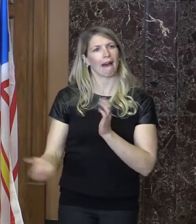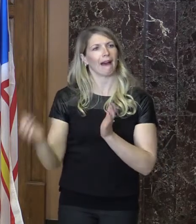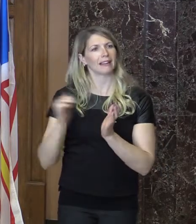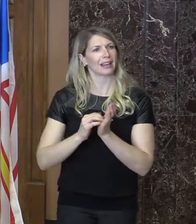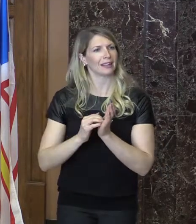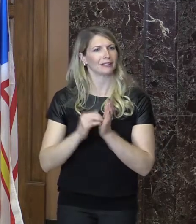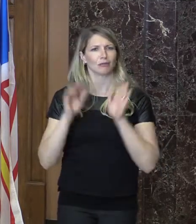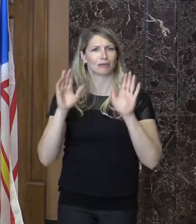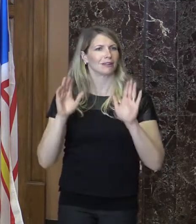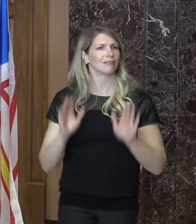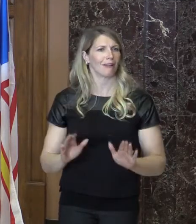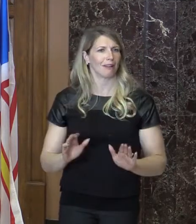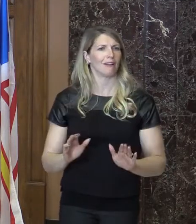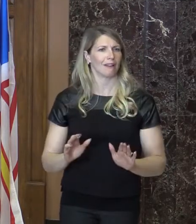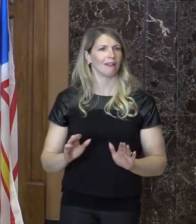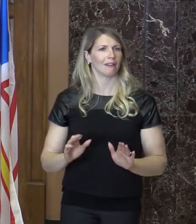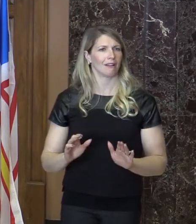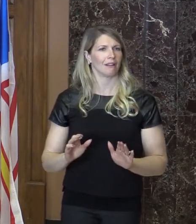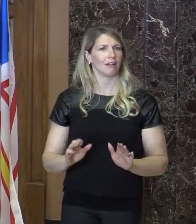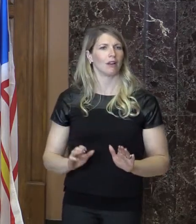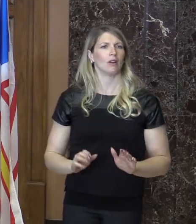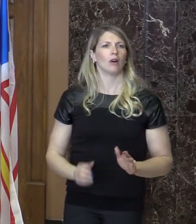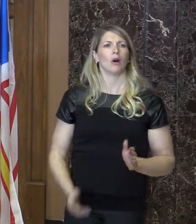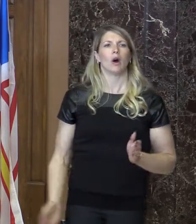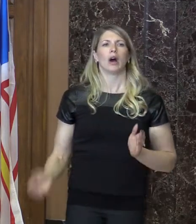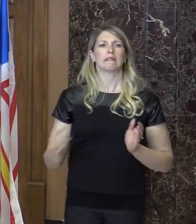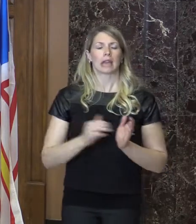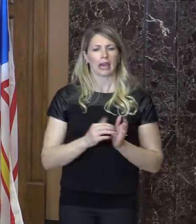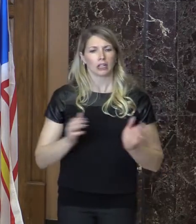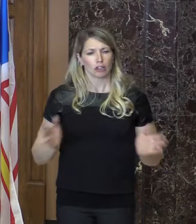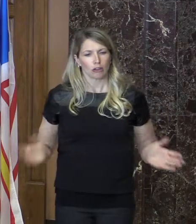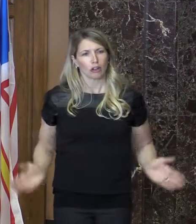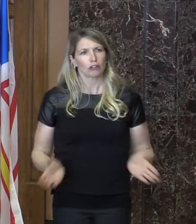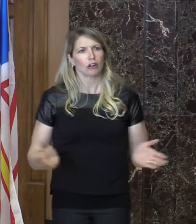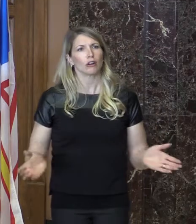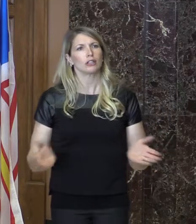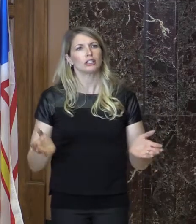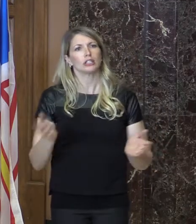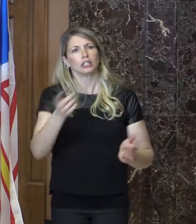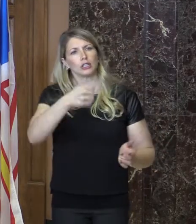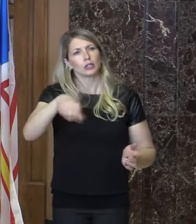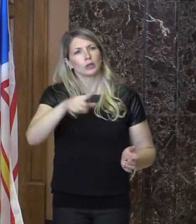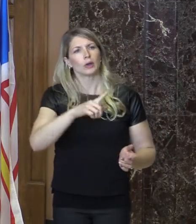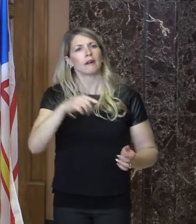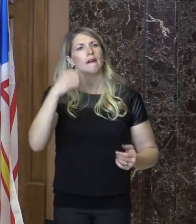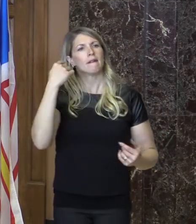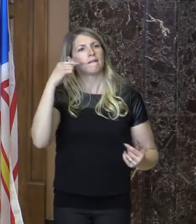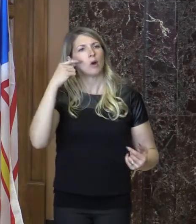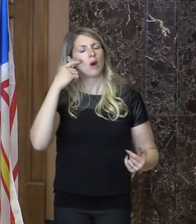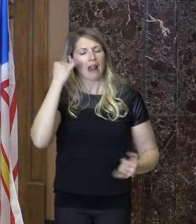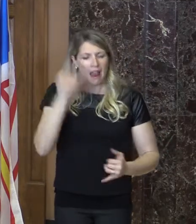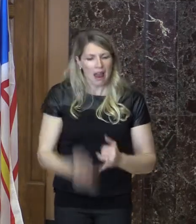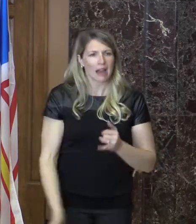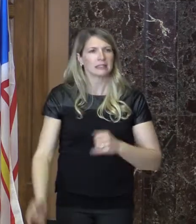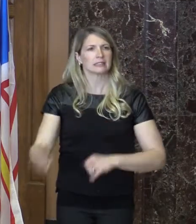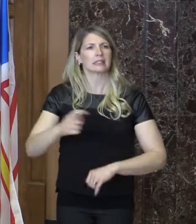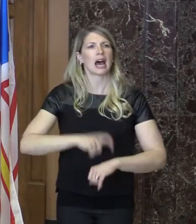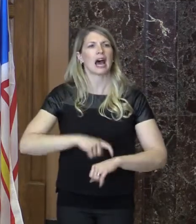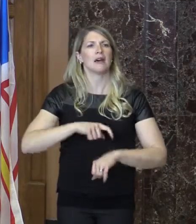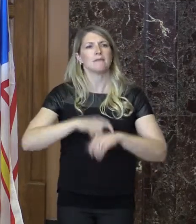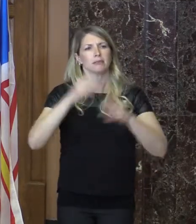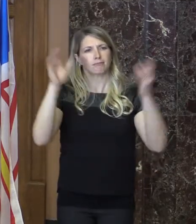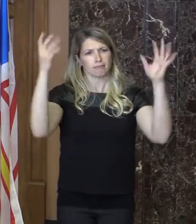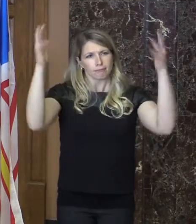So again, I encourage you and I ask you to join us all in one big round of applause for Justin